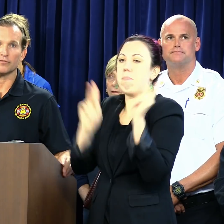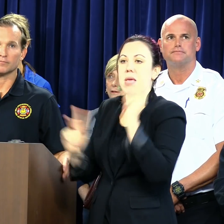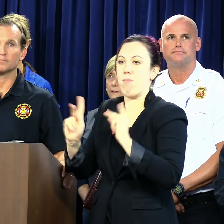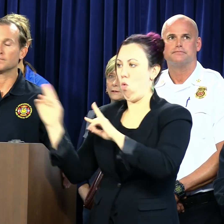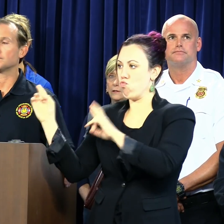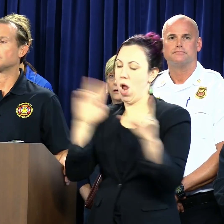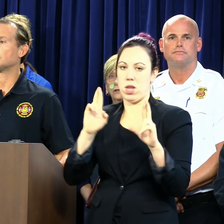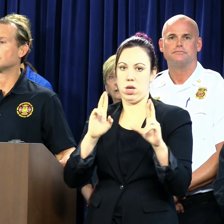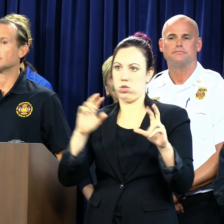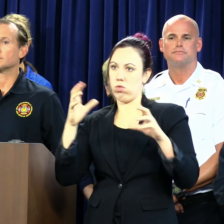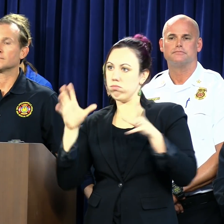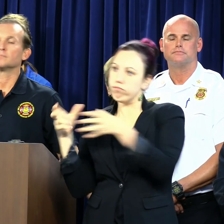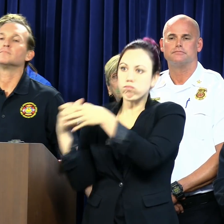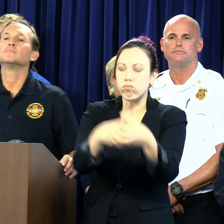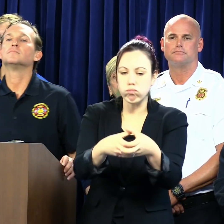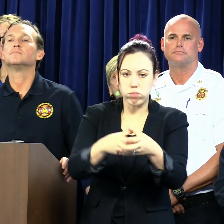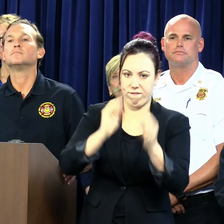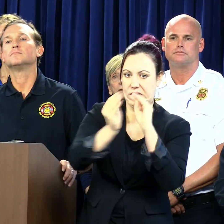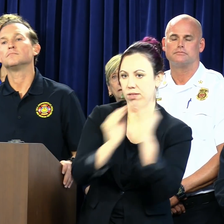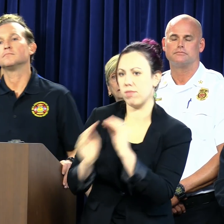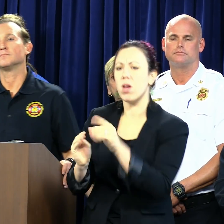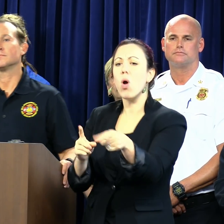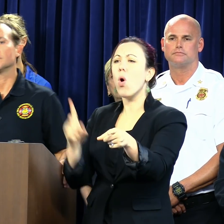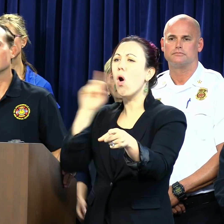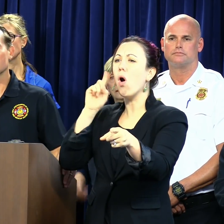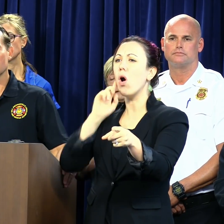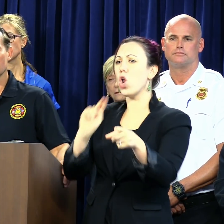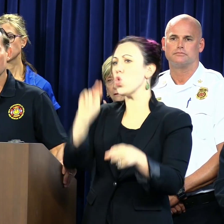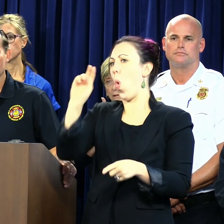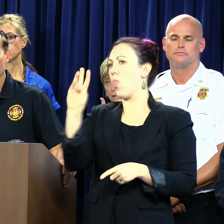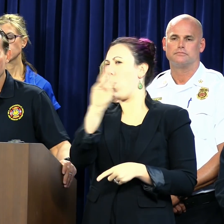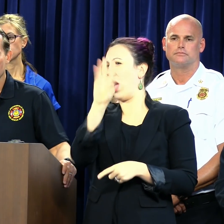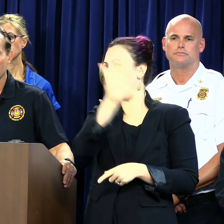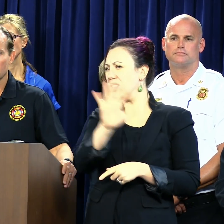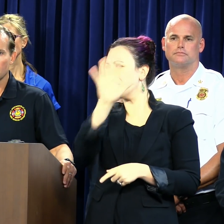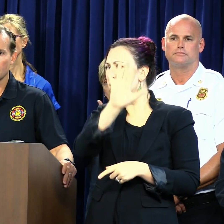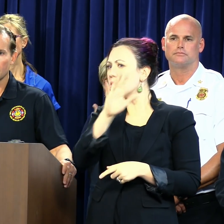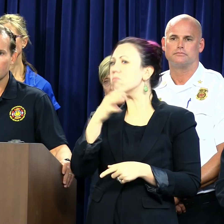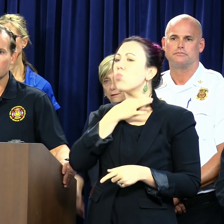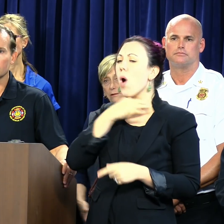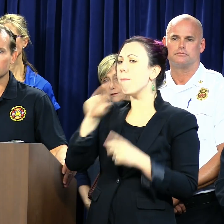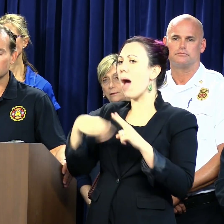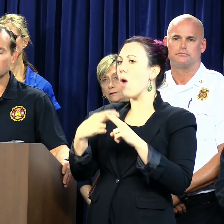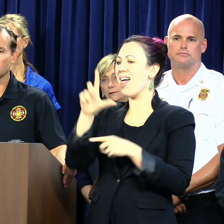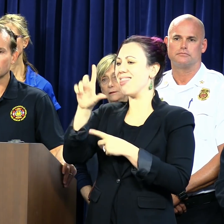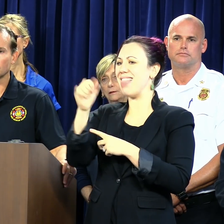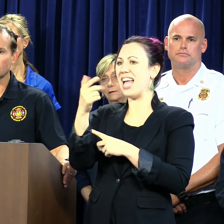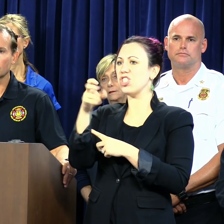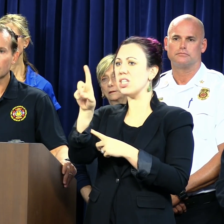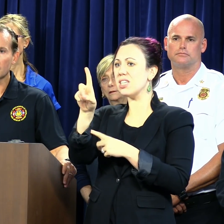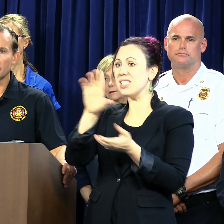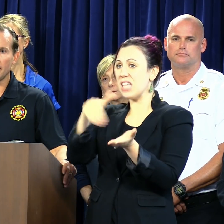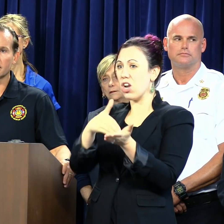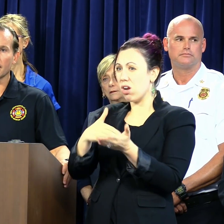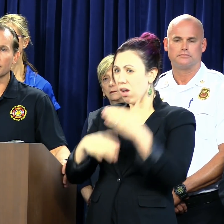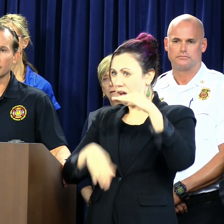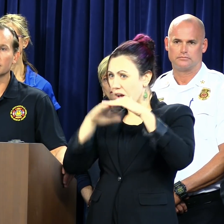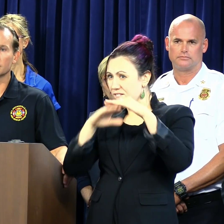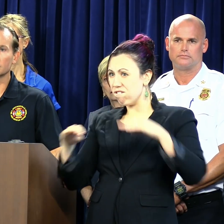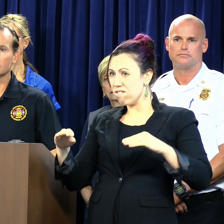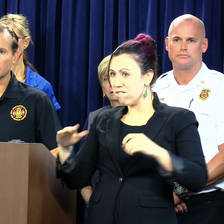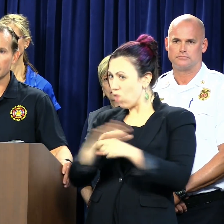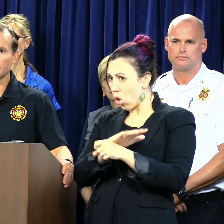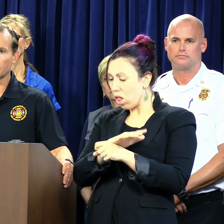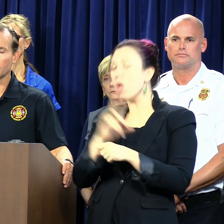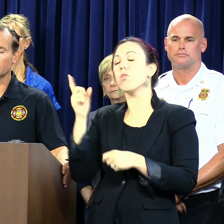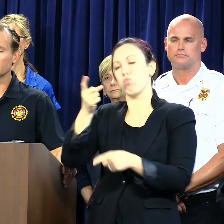ready to move. We've heard in northwest Jacksonville, I don't know if any folks up there have information on the Legend Center, maybe in your capacity, do you have any information? That's accurate.